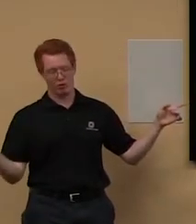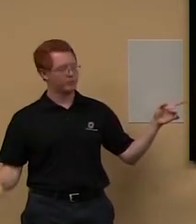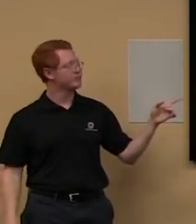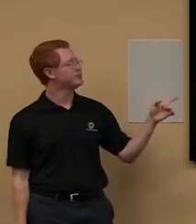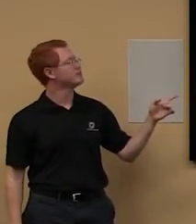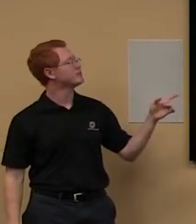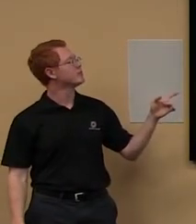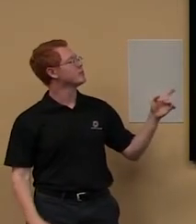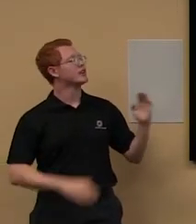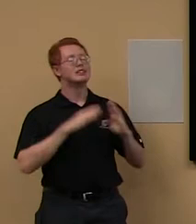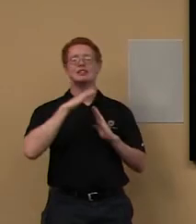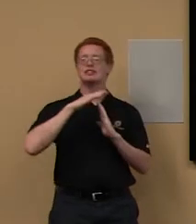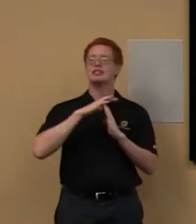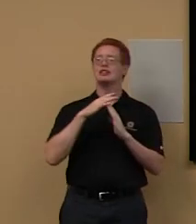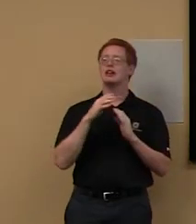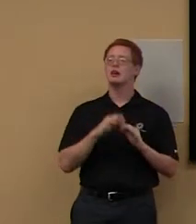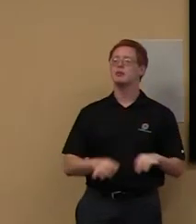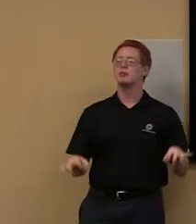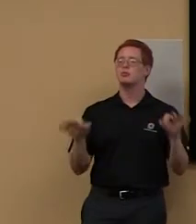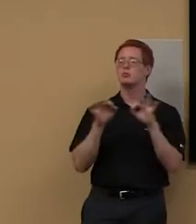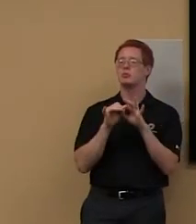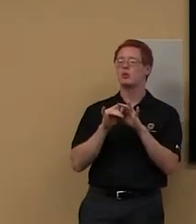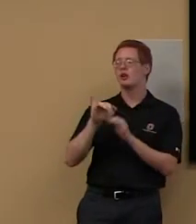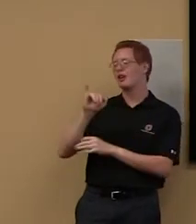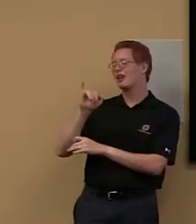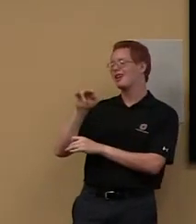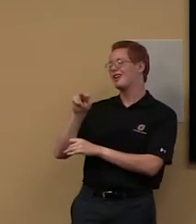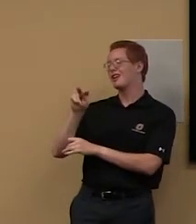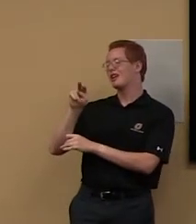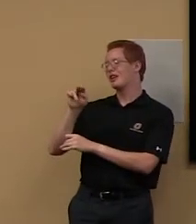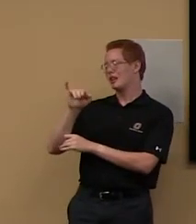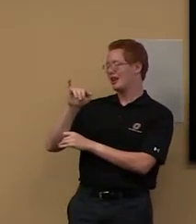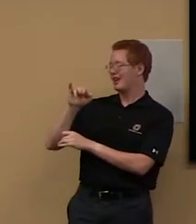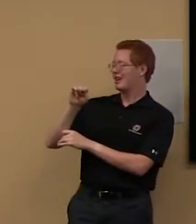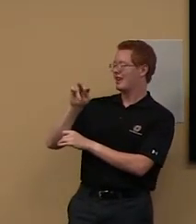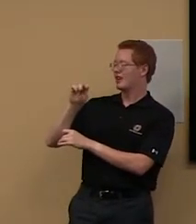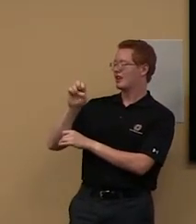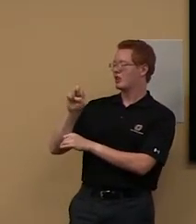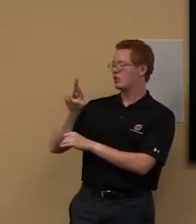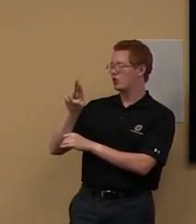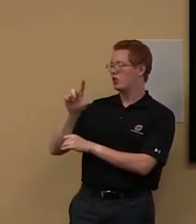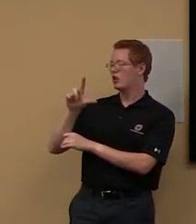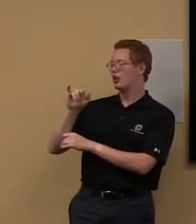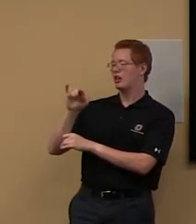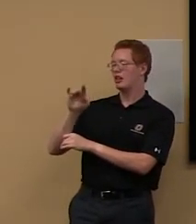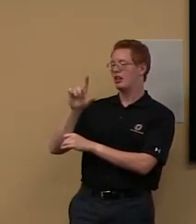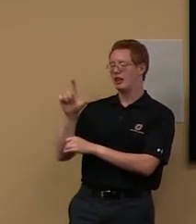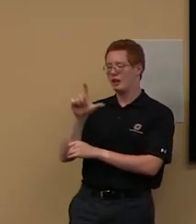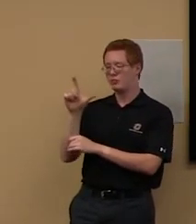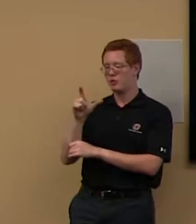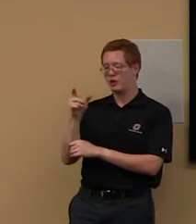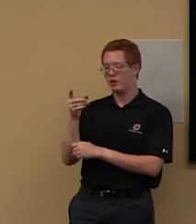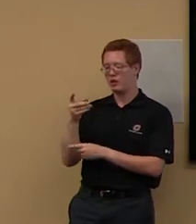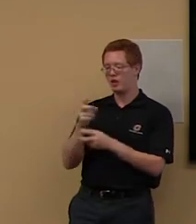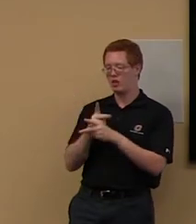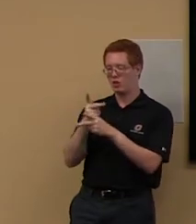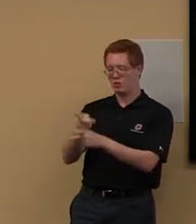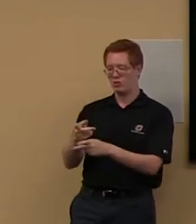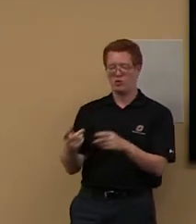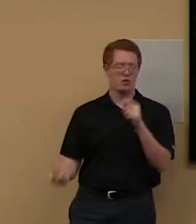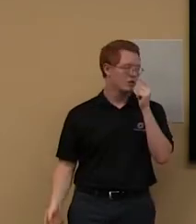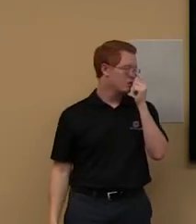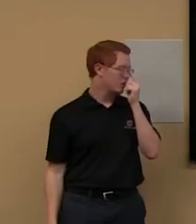the most important thing for you is this interlibrary loan and document delivery. Um, super important, because, um,